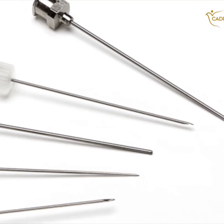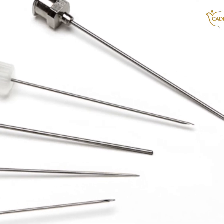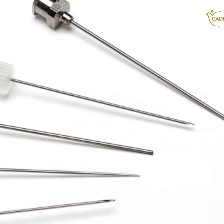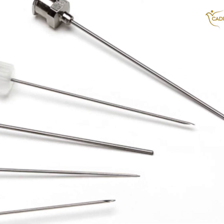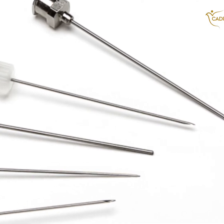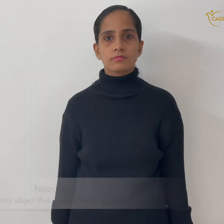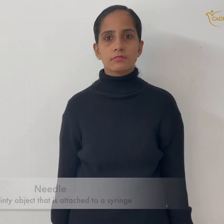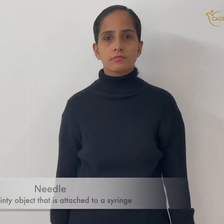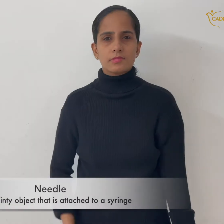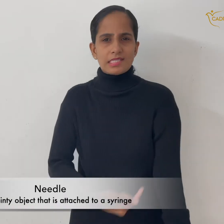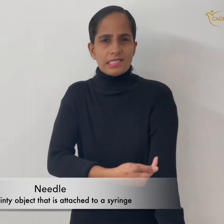needle